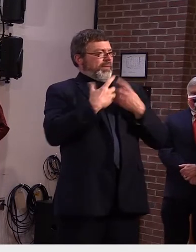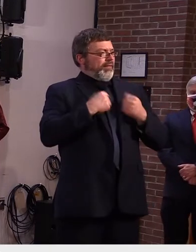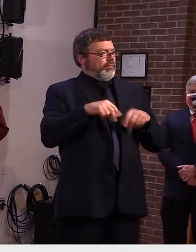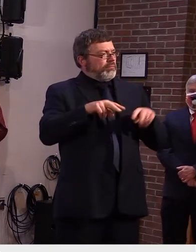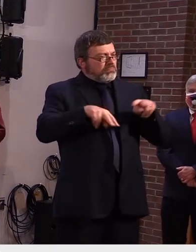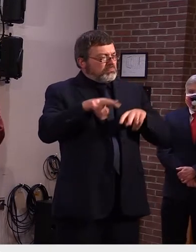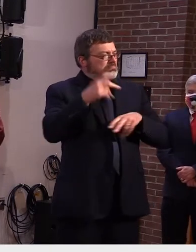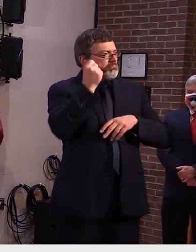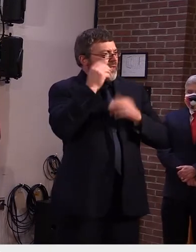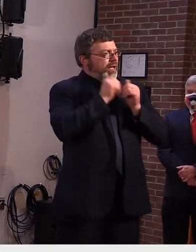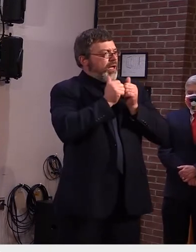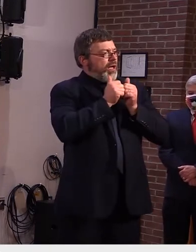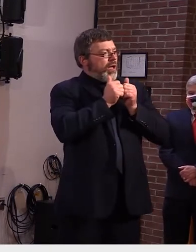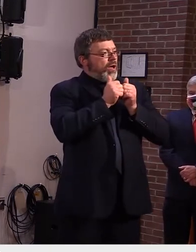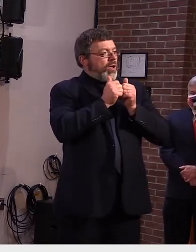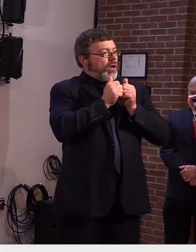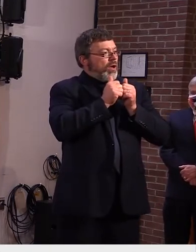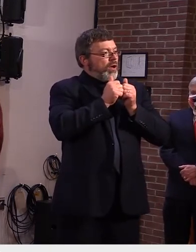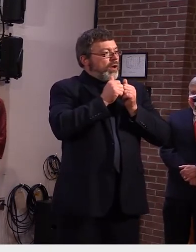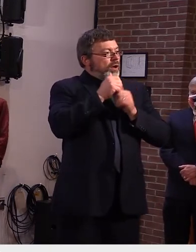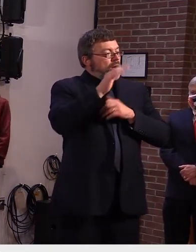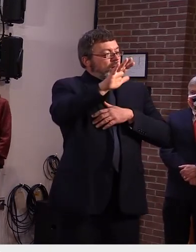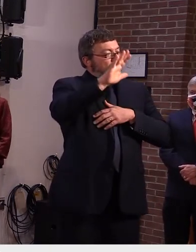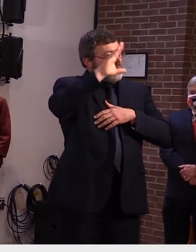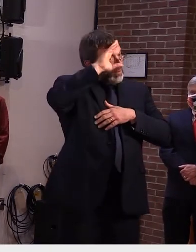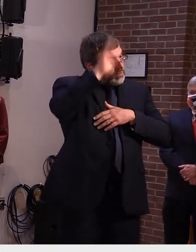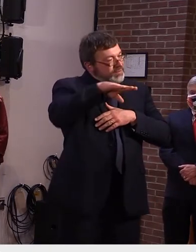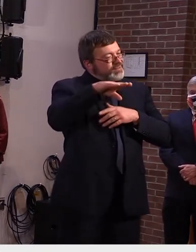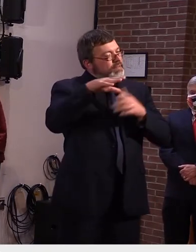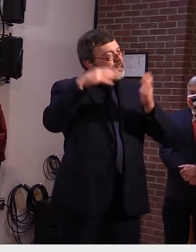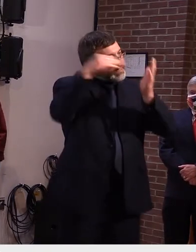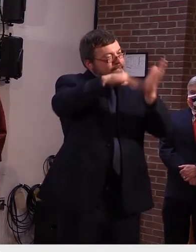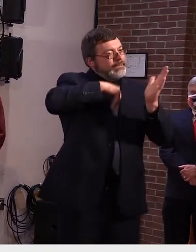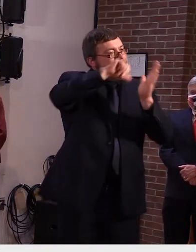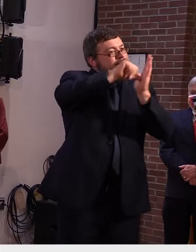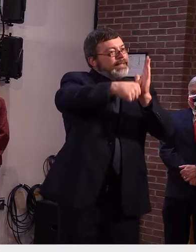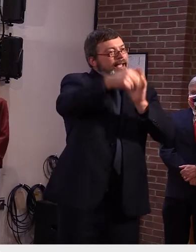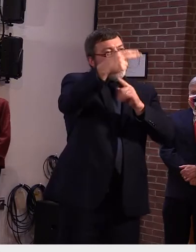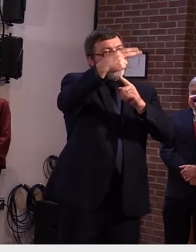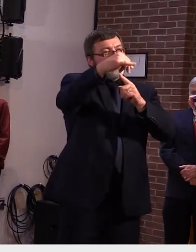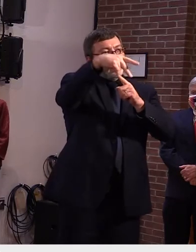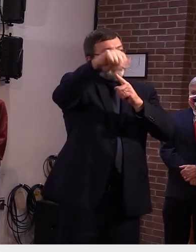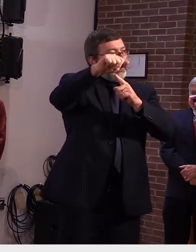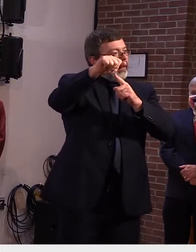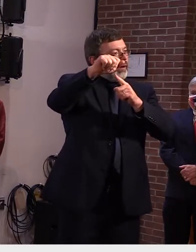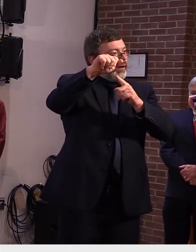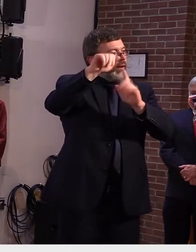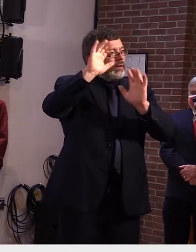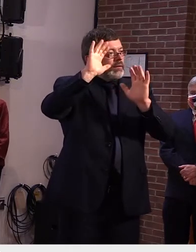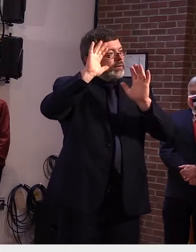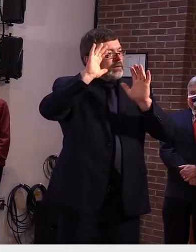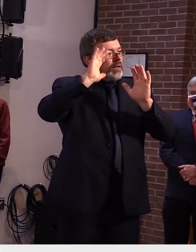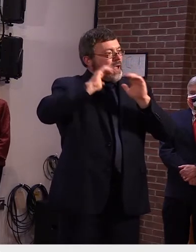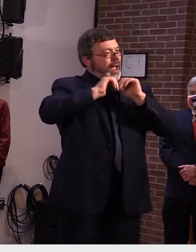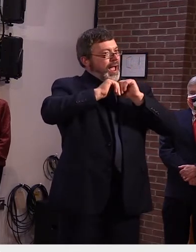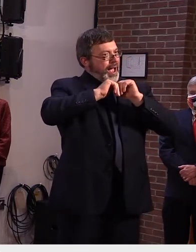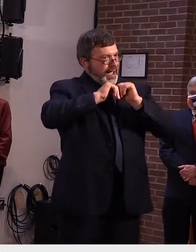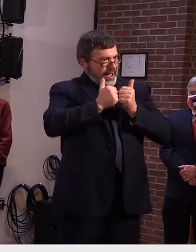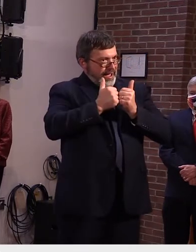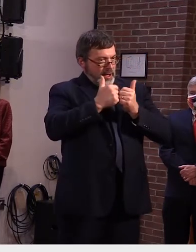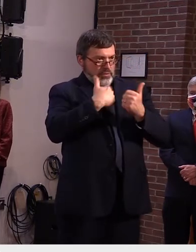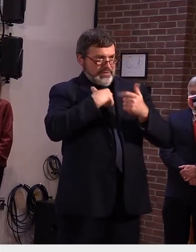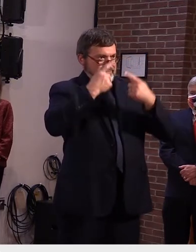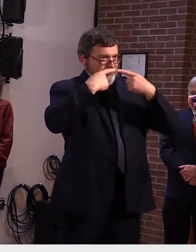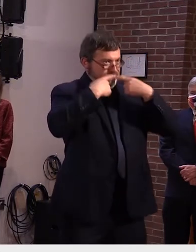limit what we're allowed to share and with what frequency and um in how much detail um so